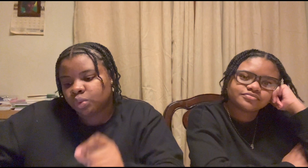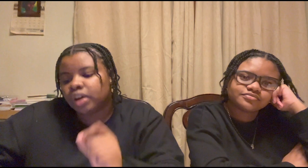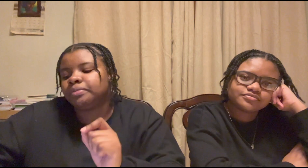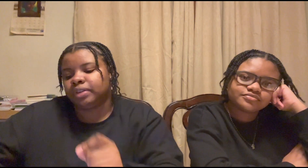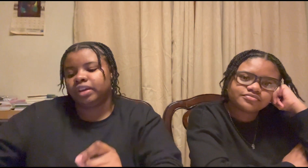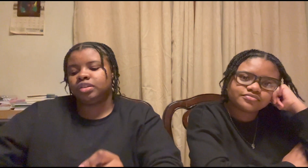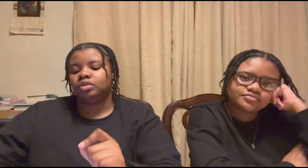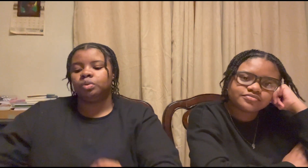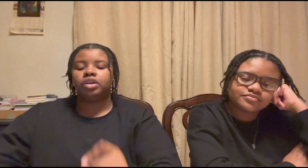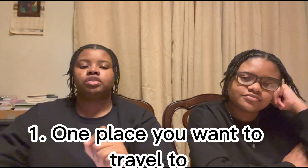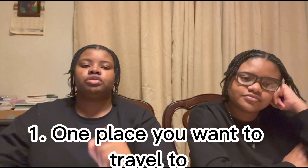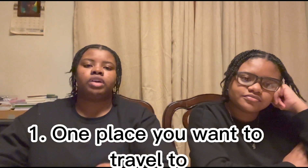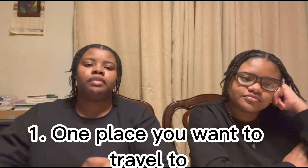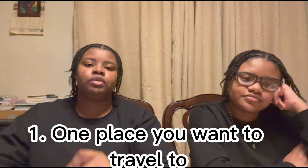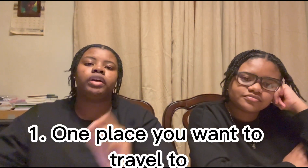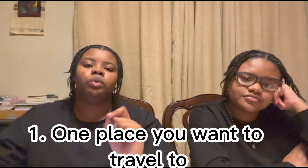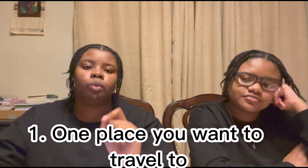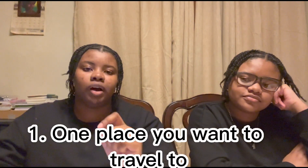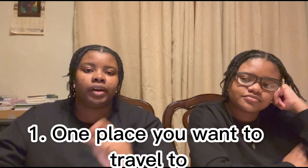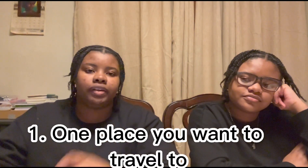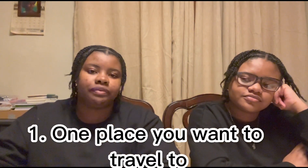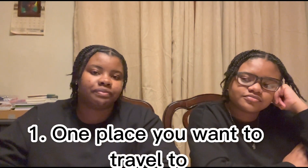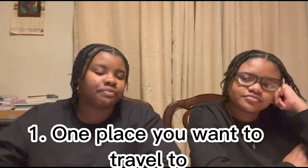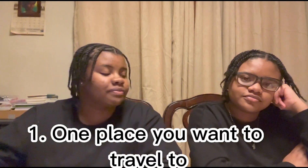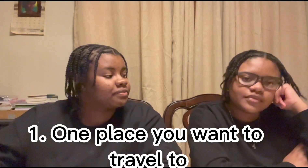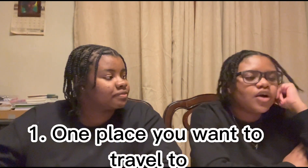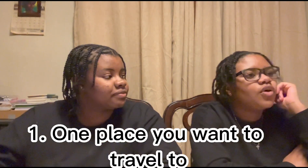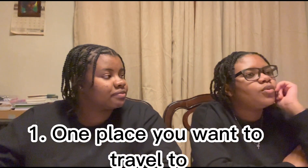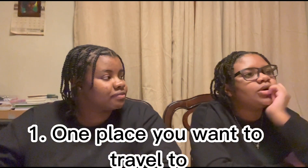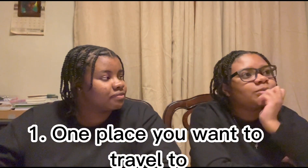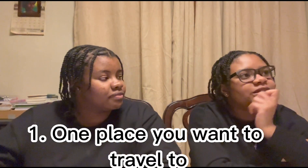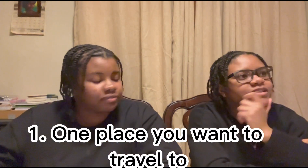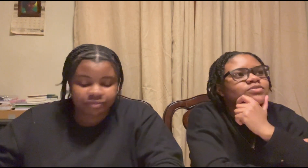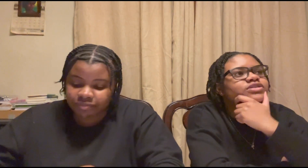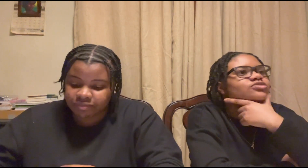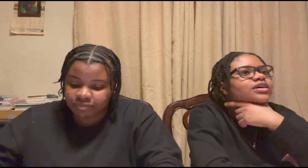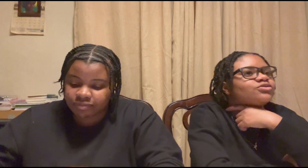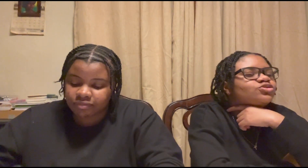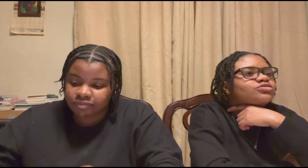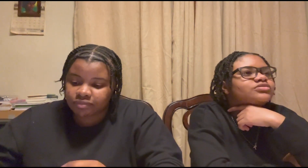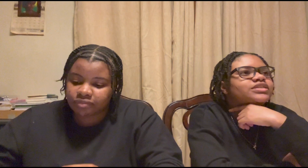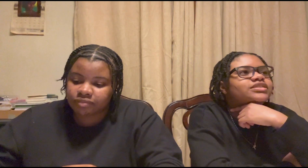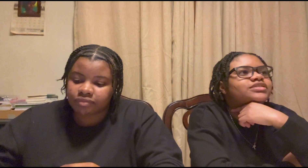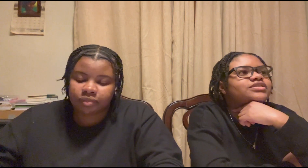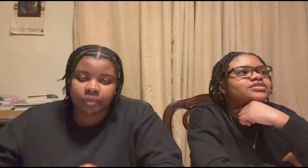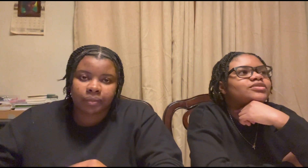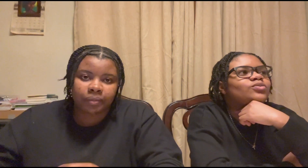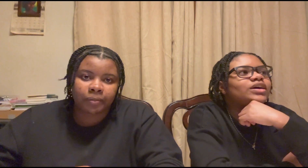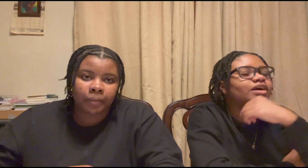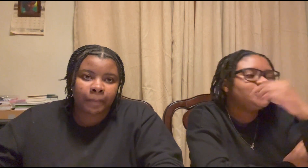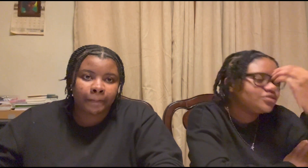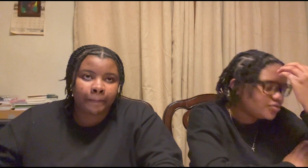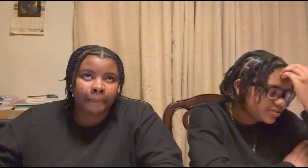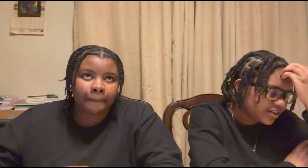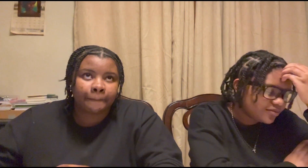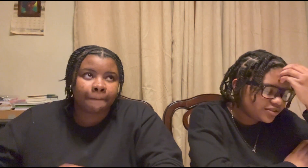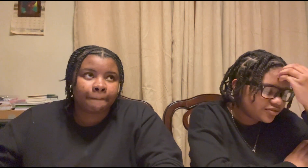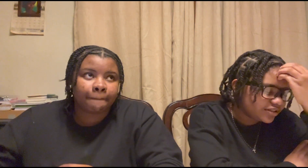one place you want to travel and why one place i want to travel to is wow i used to always say i want to go to